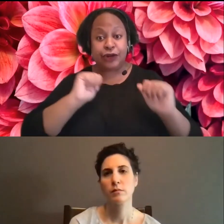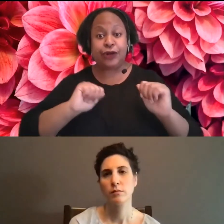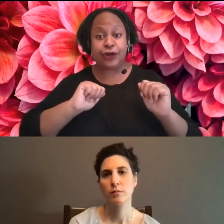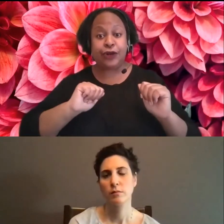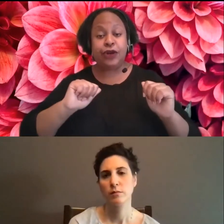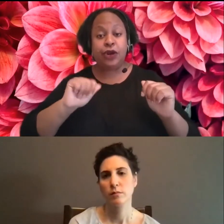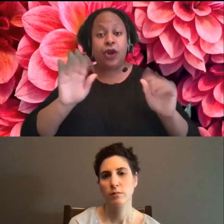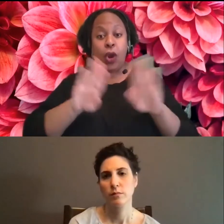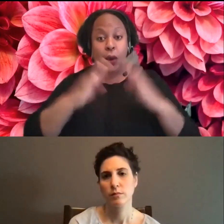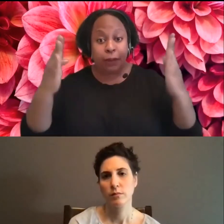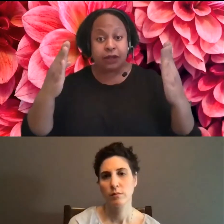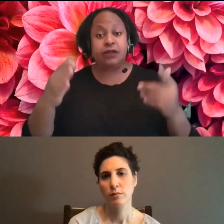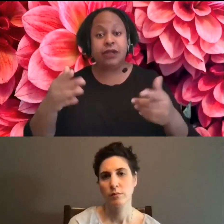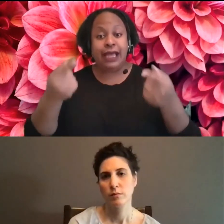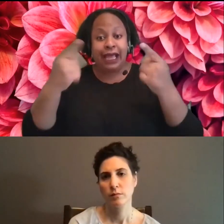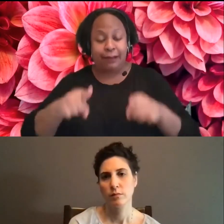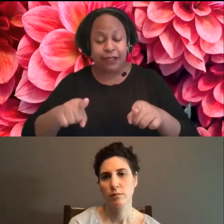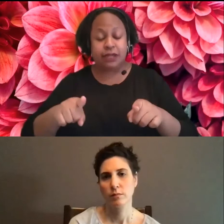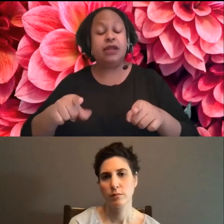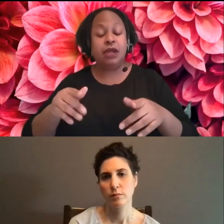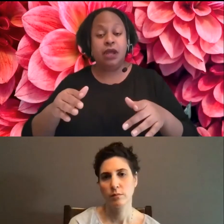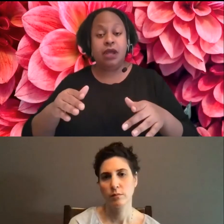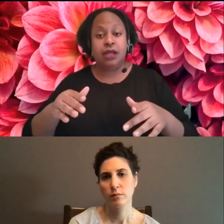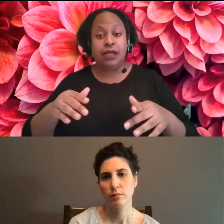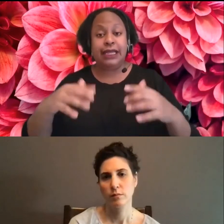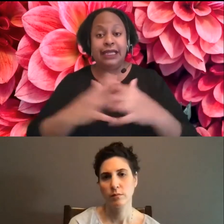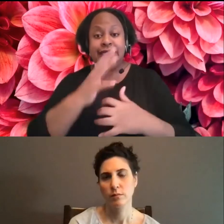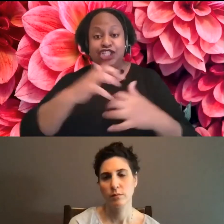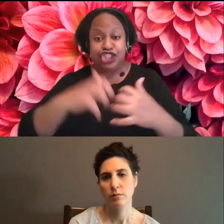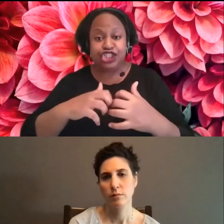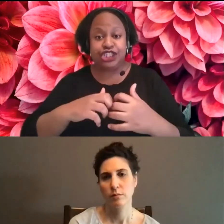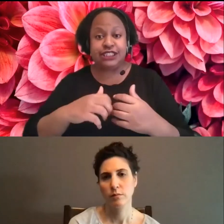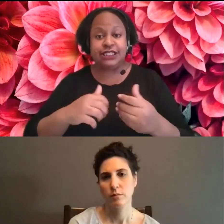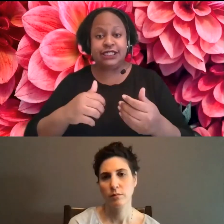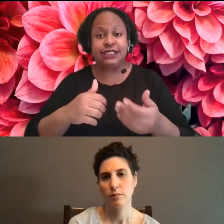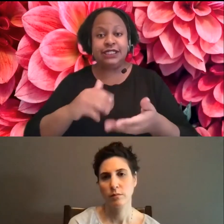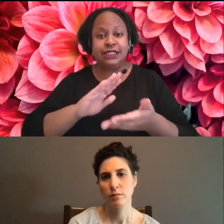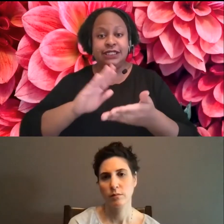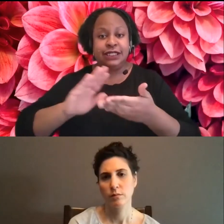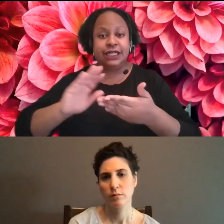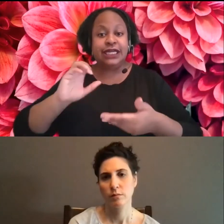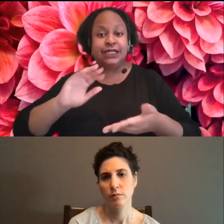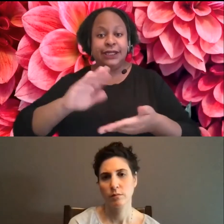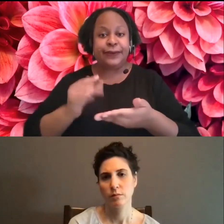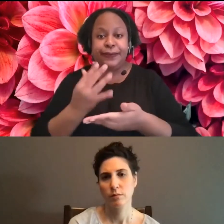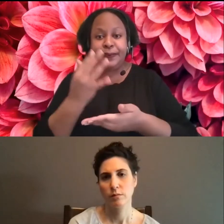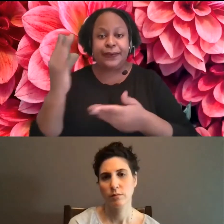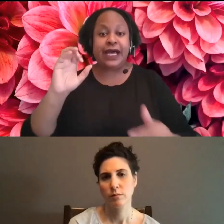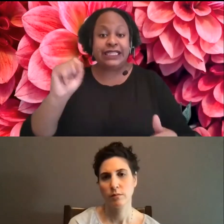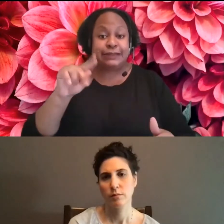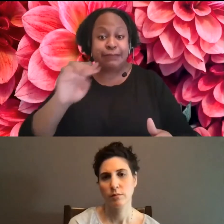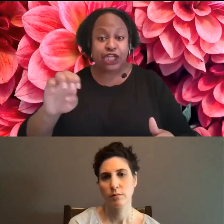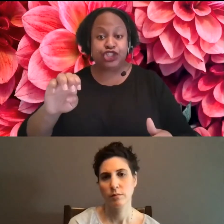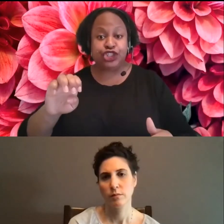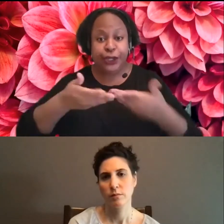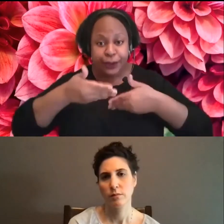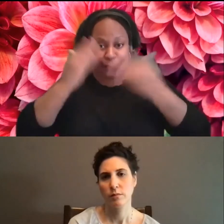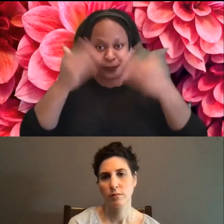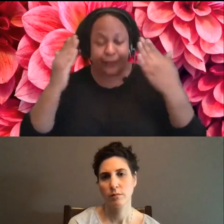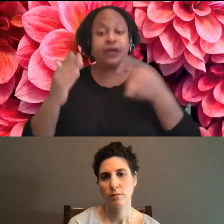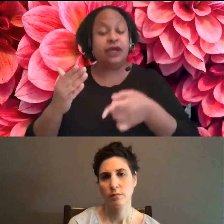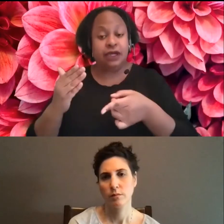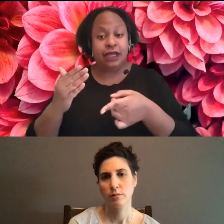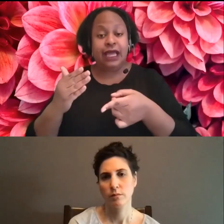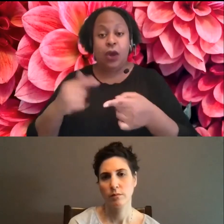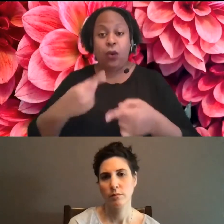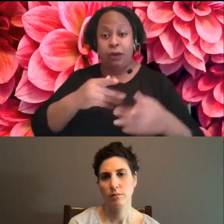performance. And a patient with a patron with sense sensitivities is very unhappy, tricky. Yes. I can speak very personally to that. I've